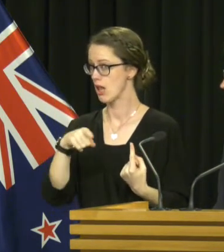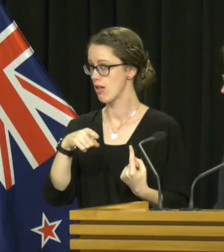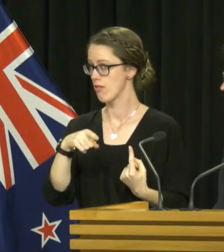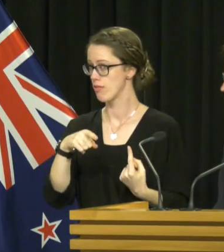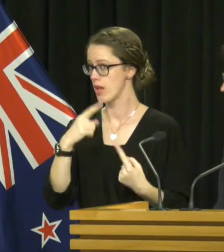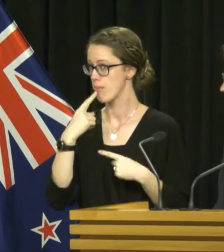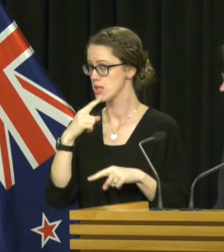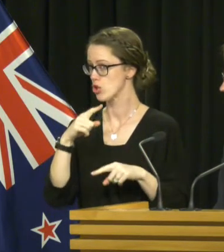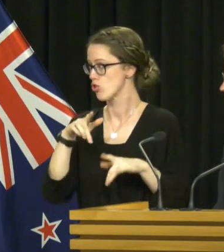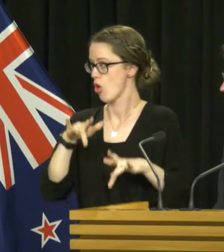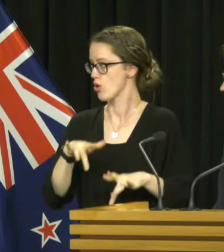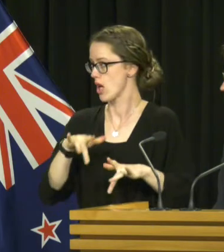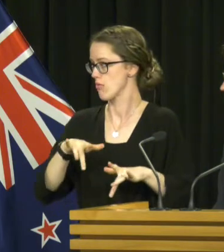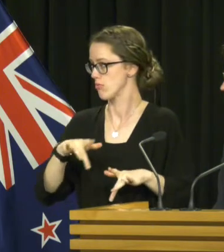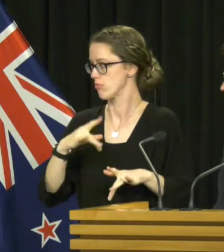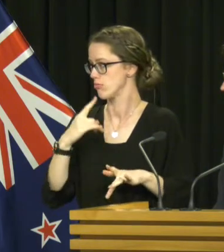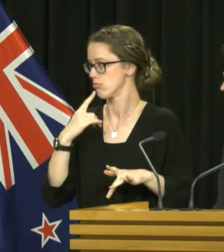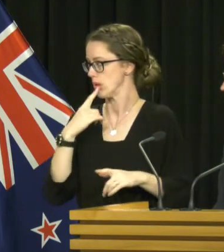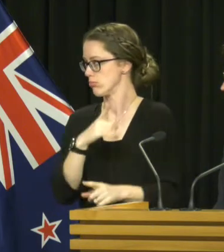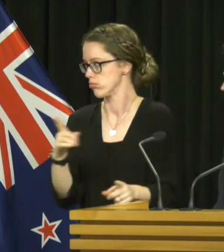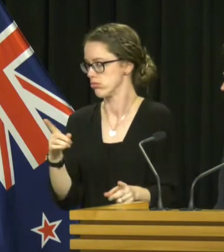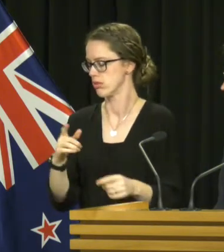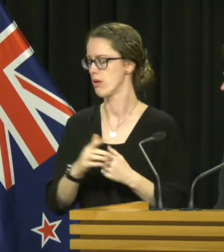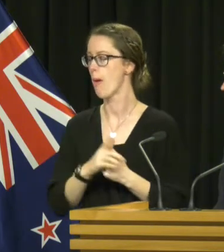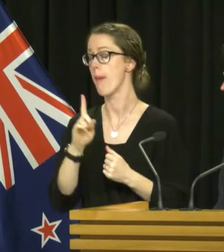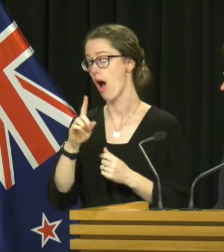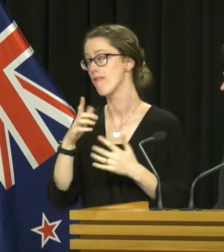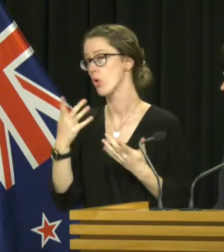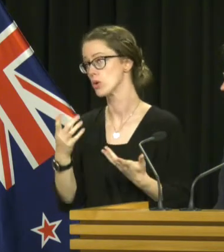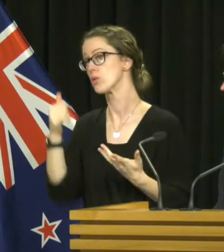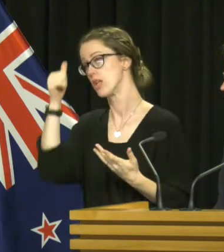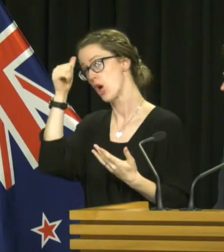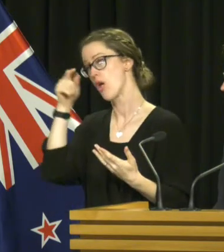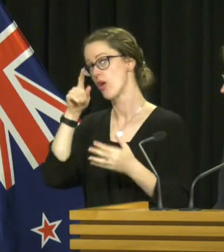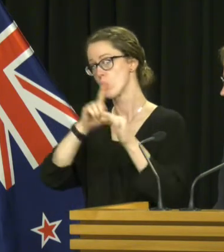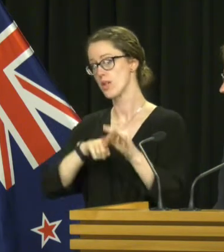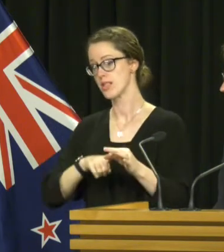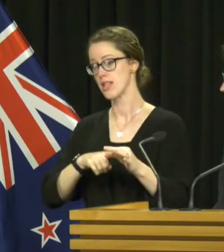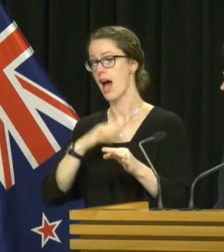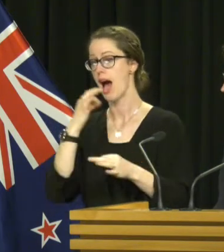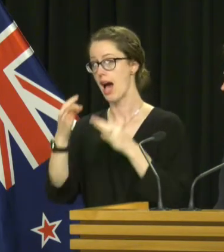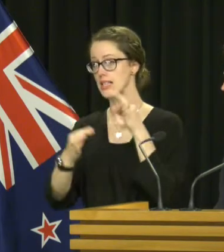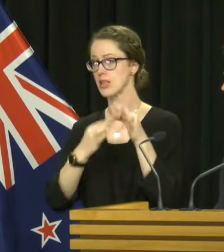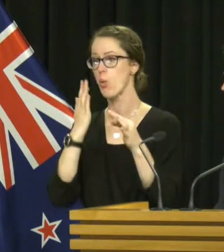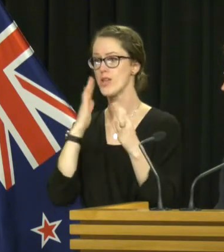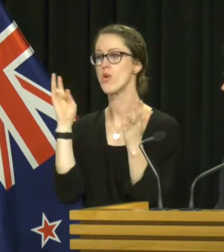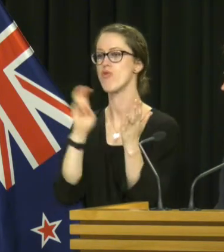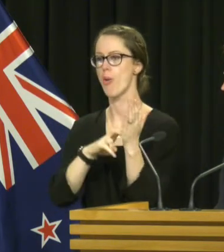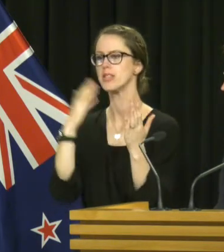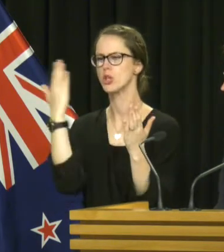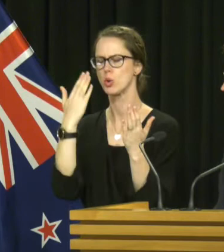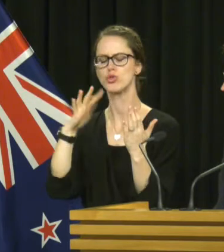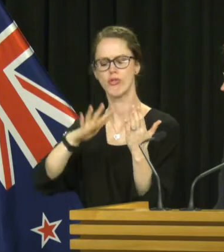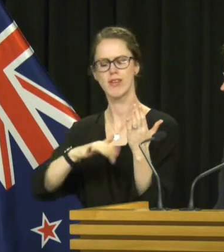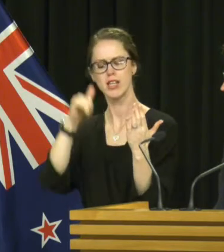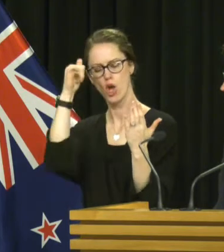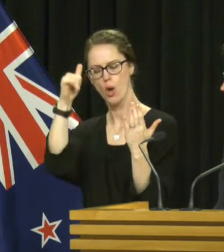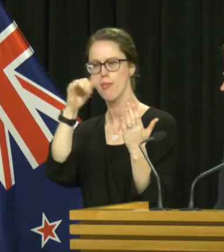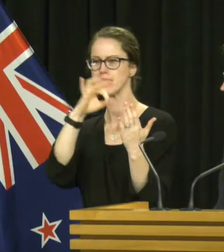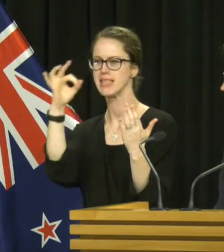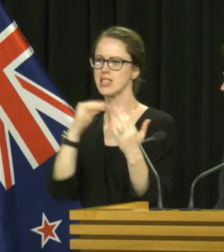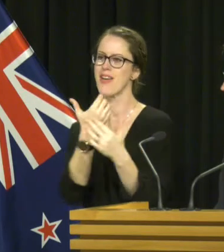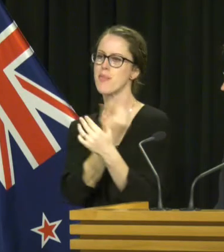message hasn't been given. But of course, we know those questions are asked at a moment, so schools generally know the level of